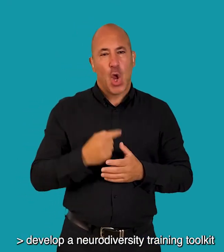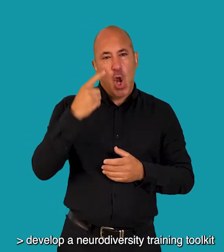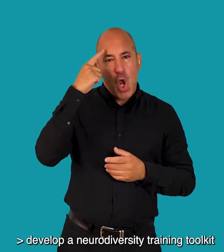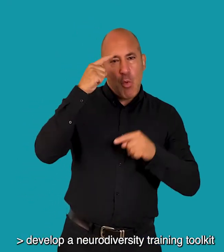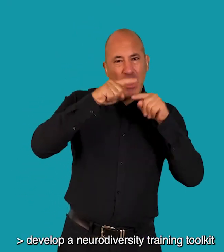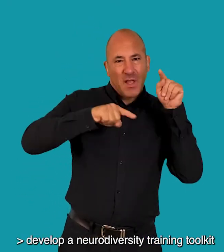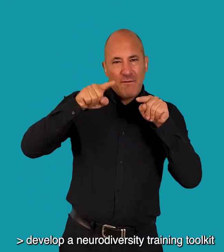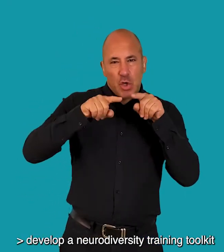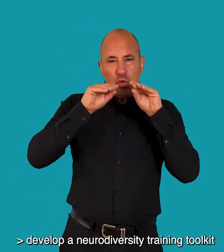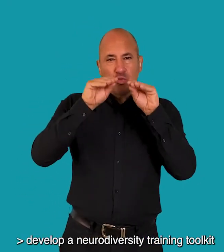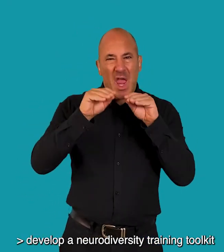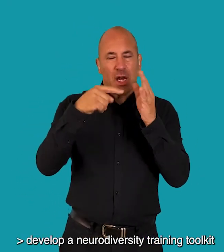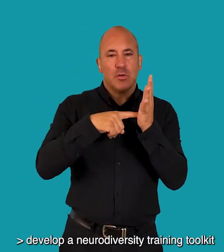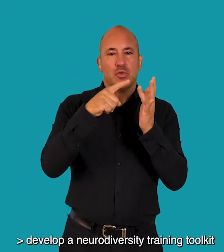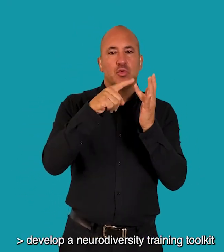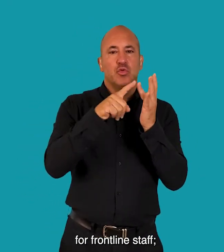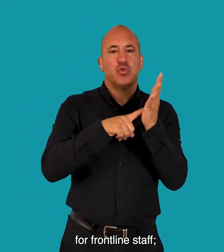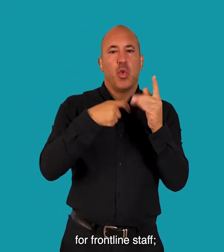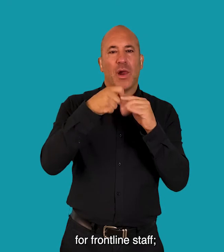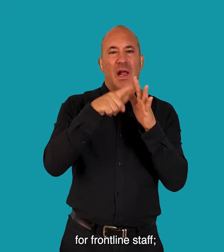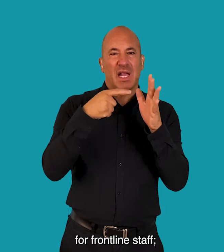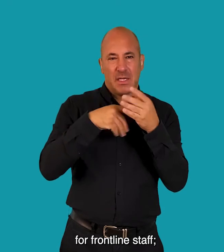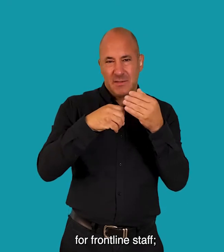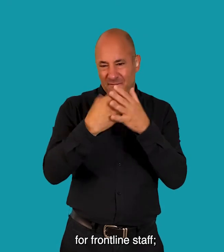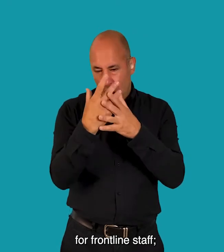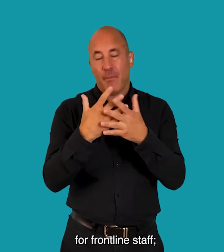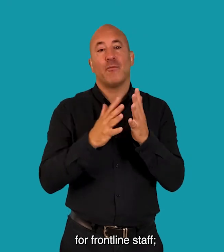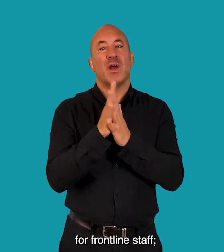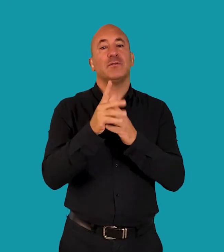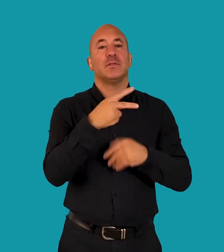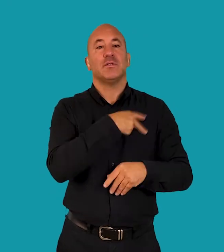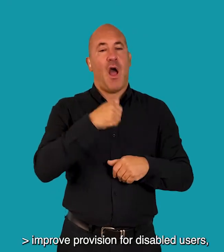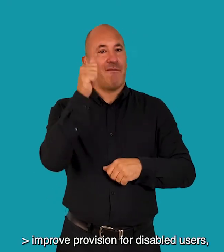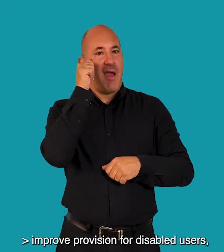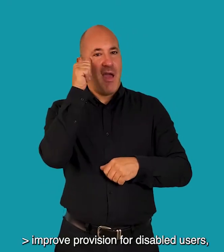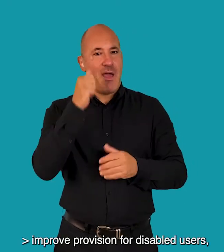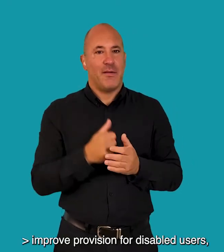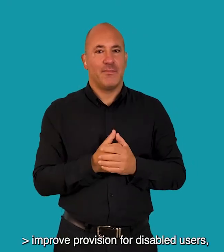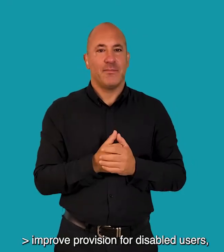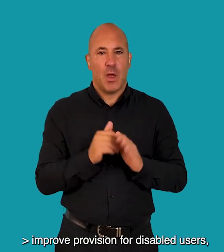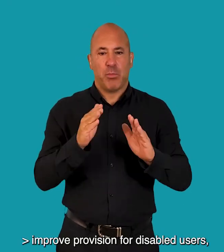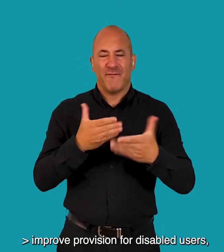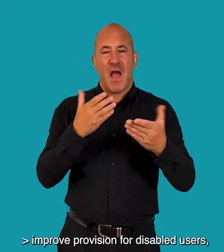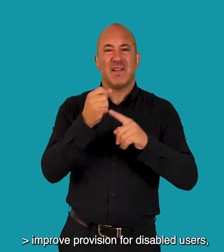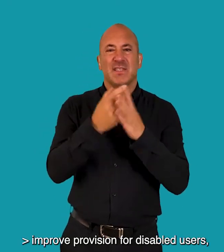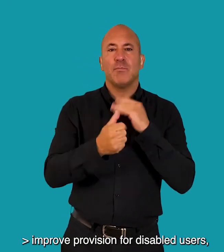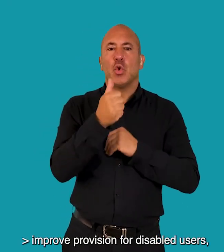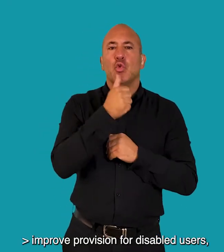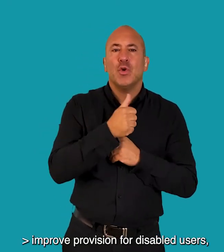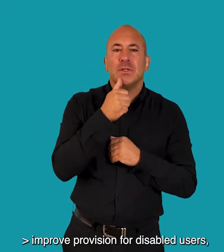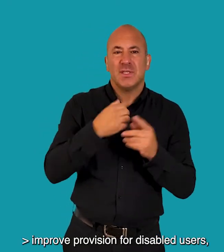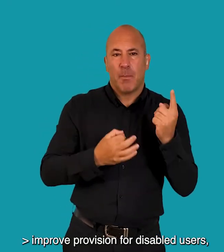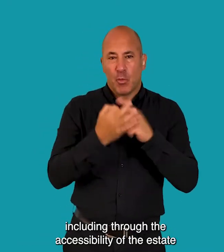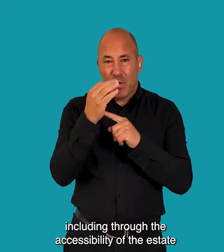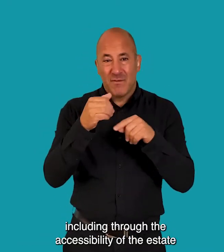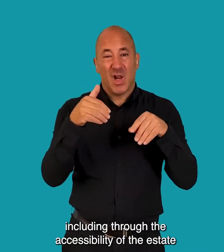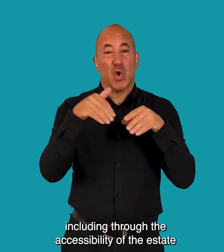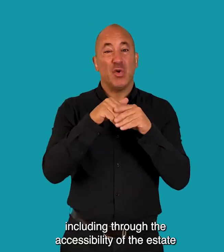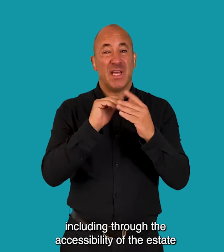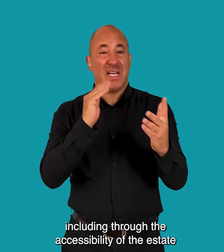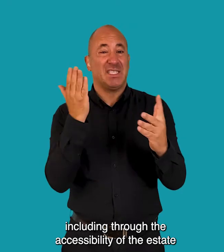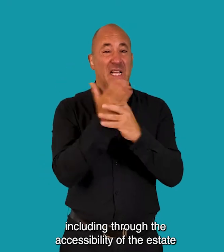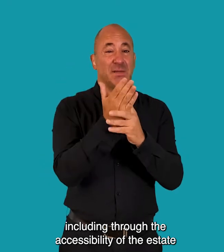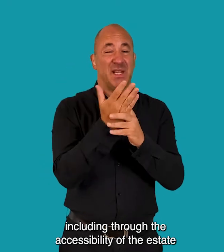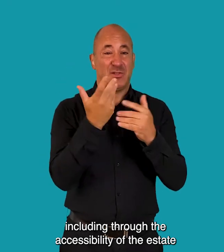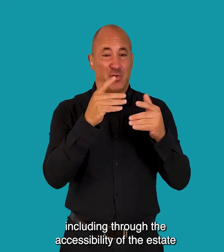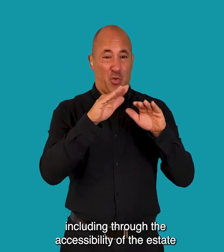neurodiversity training toolkit for frontline staff Improve provision for disabled users, including